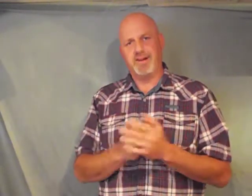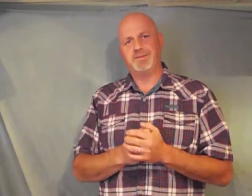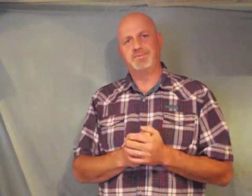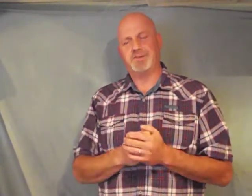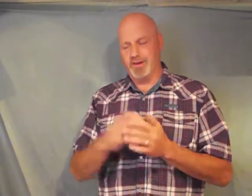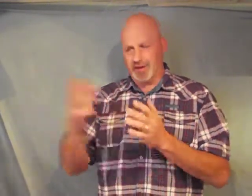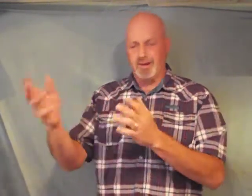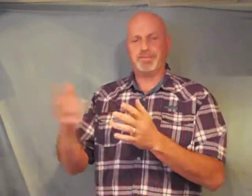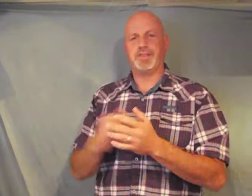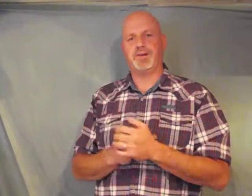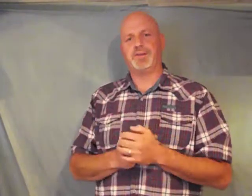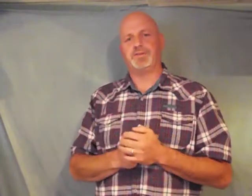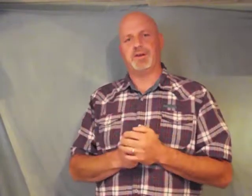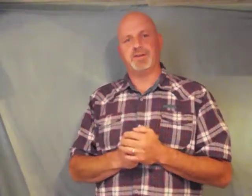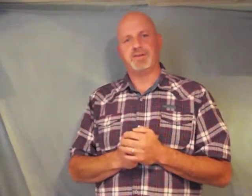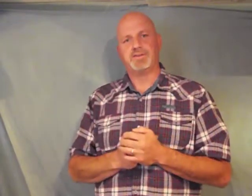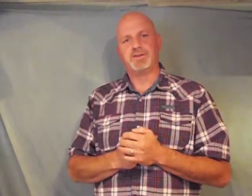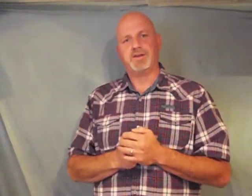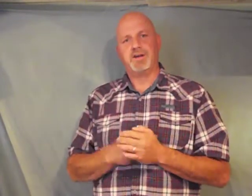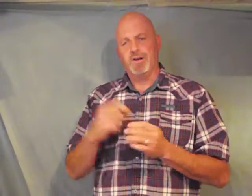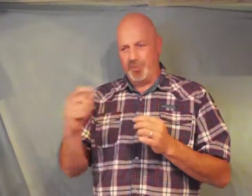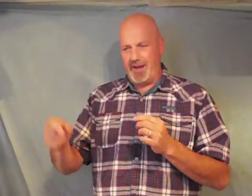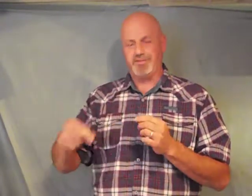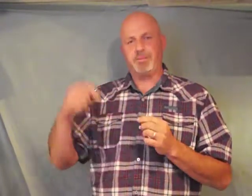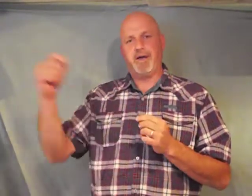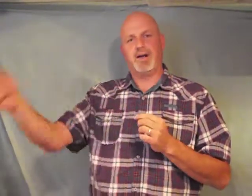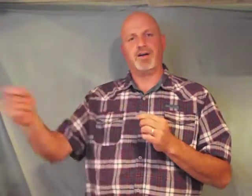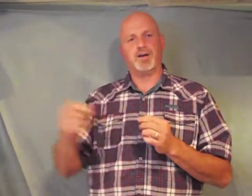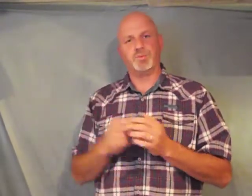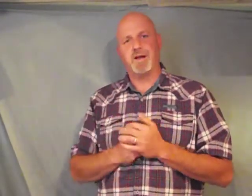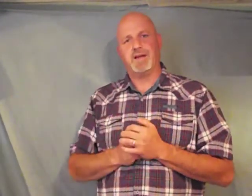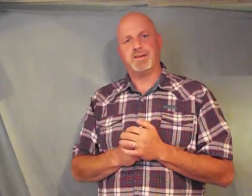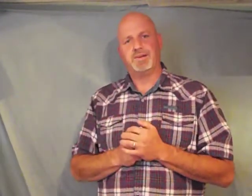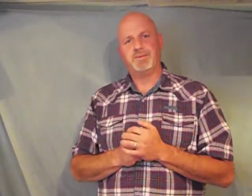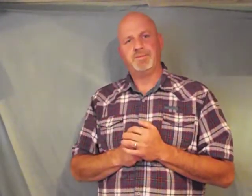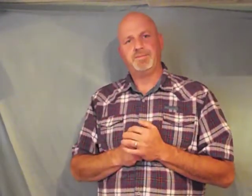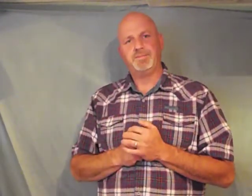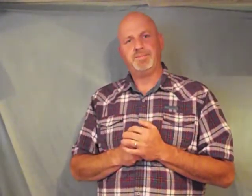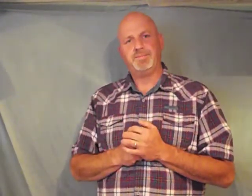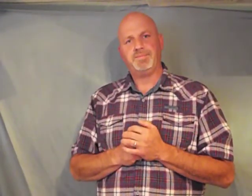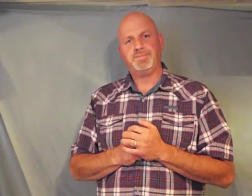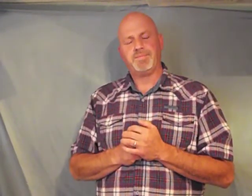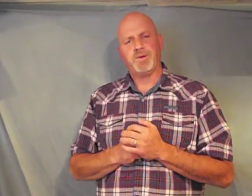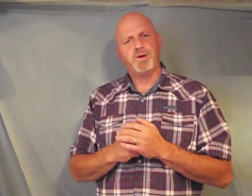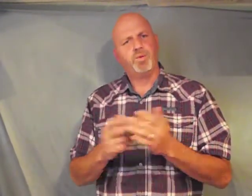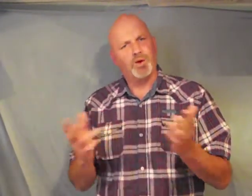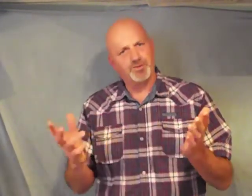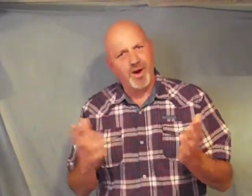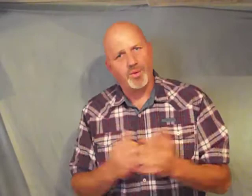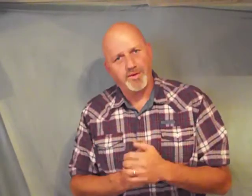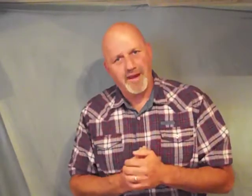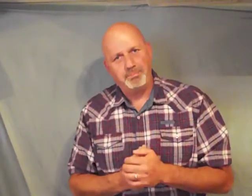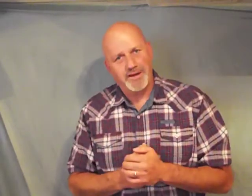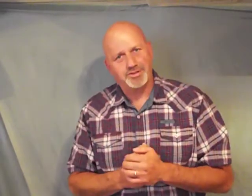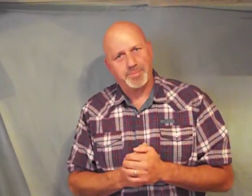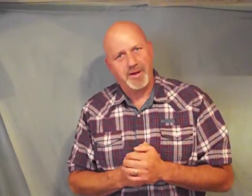to hook up to their utilities we have to pay our own rent what's wrong with that picture people